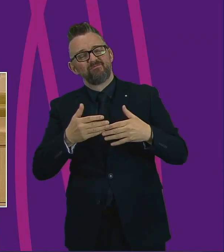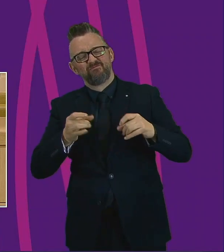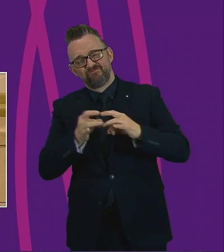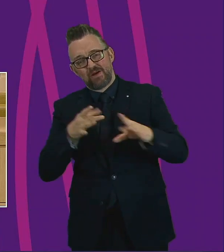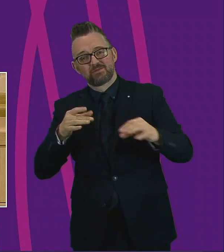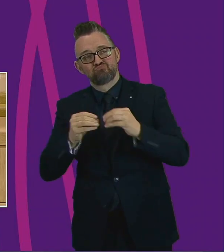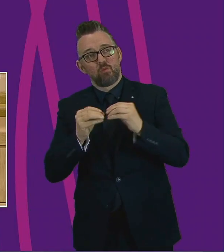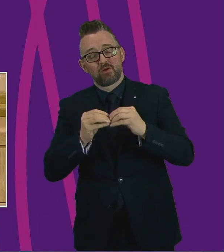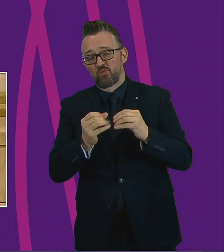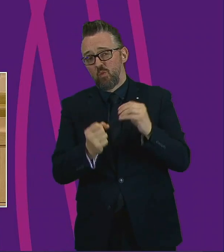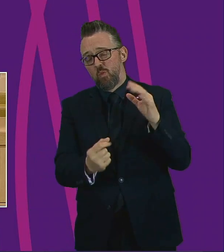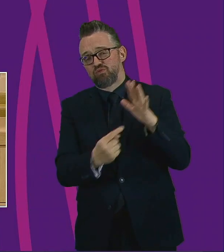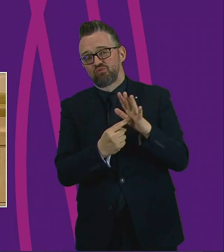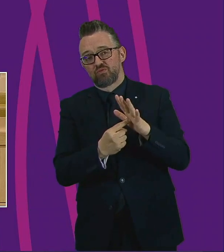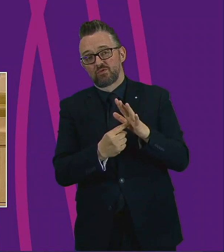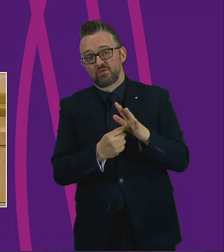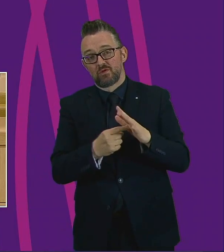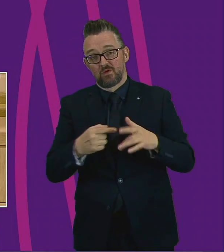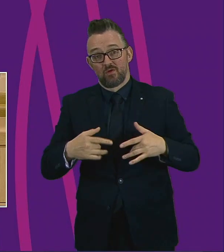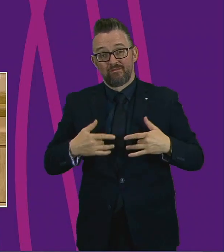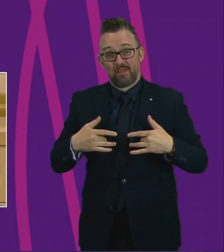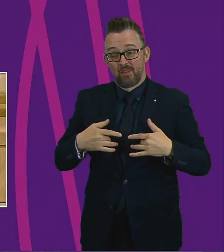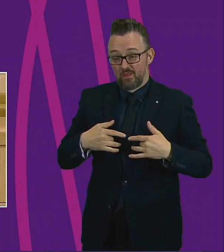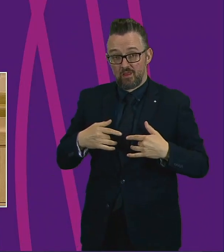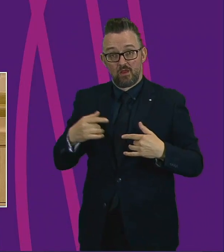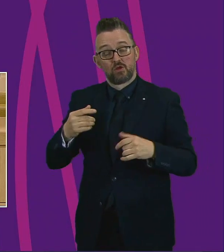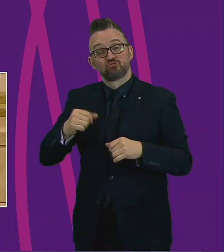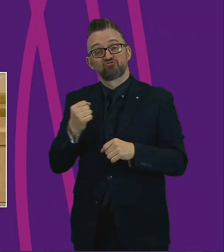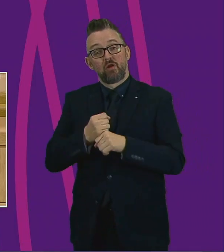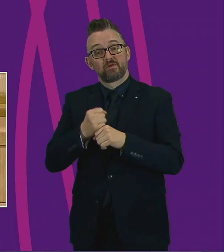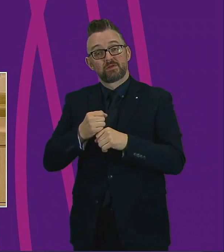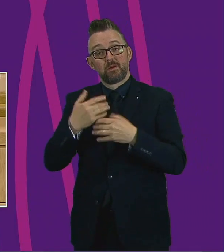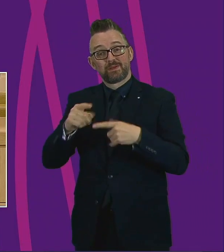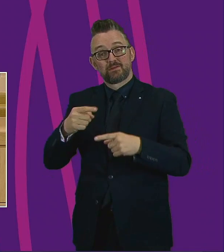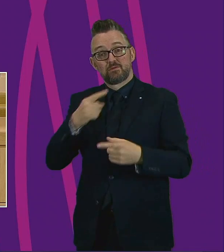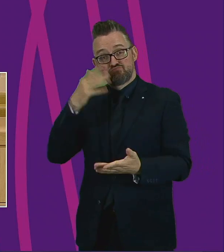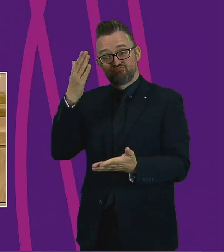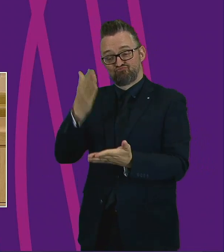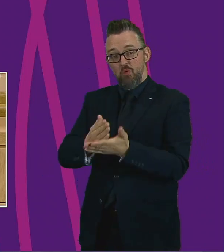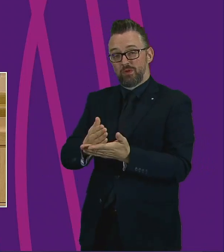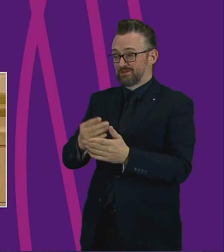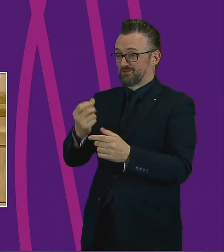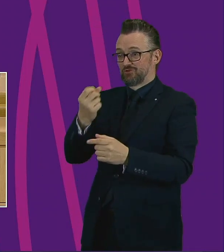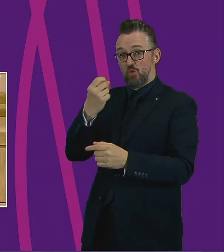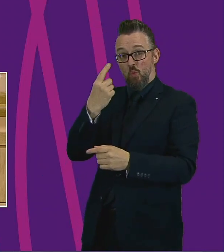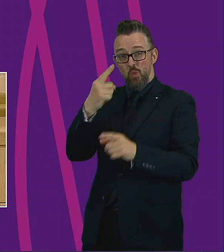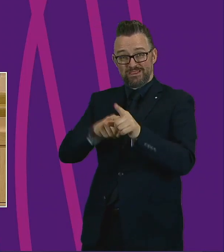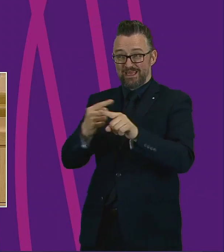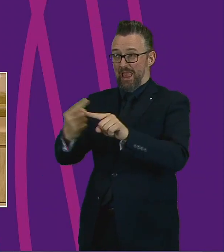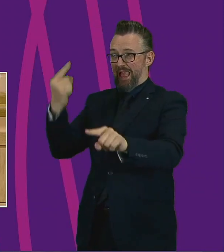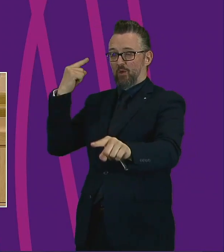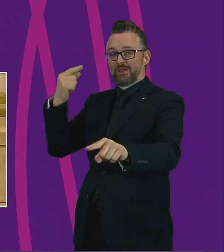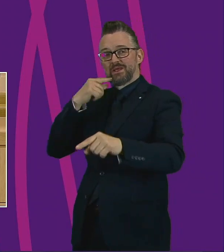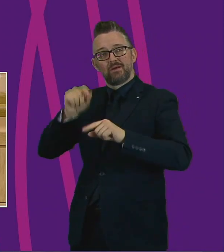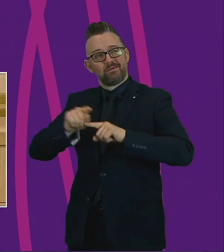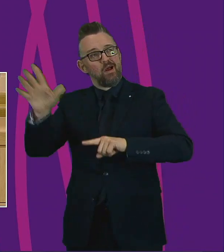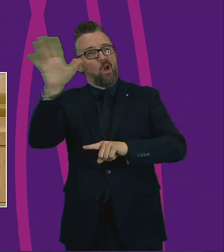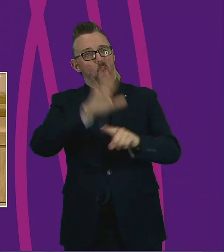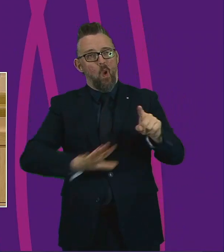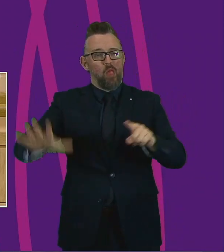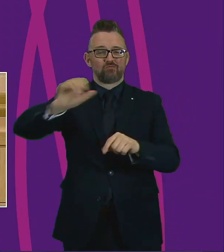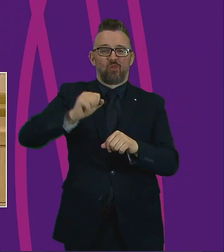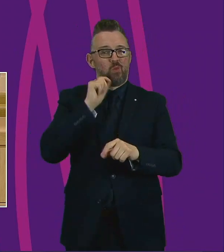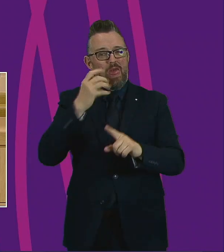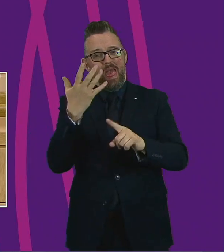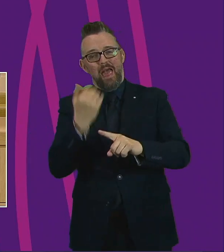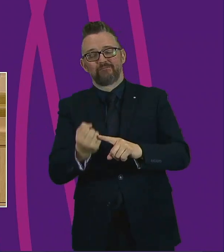that we are less than 12 months away from when the Scottish Government has promised to deliver superfast broadband to every property in Scotland.